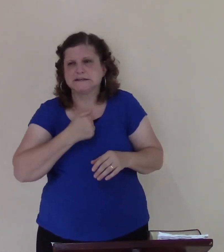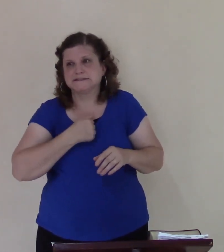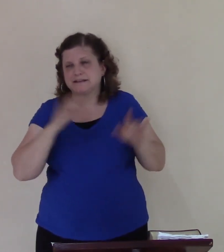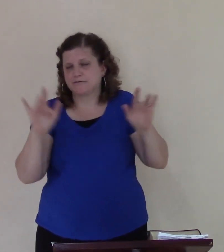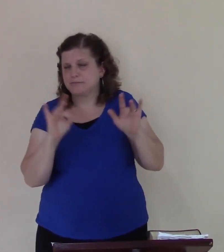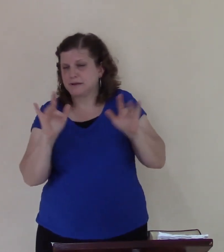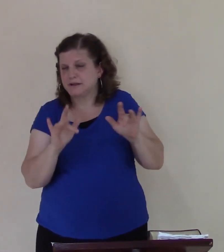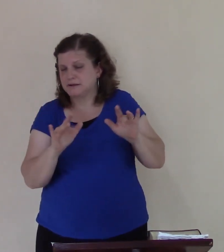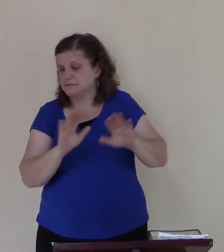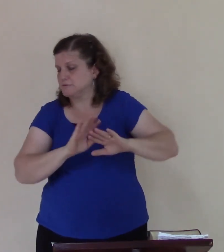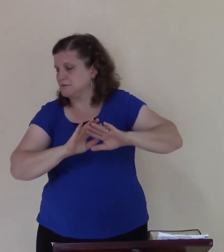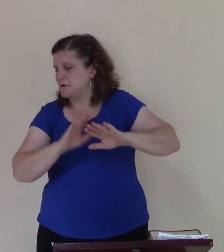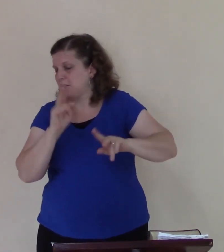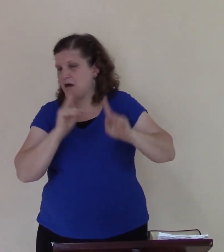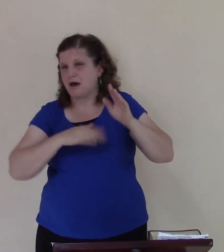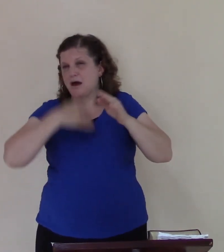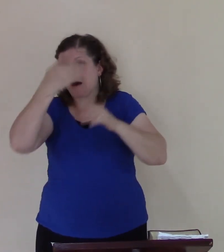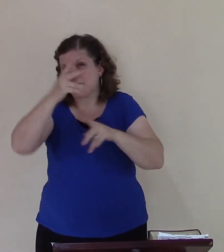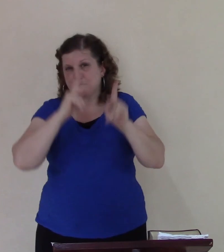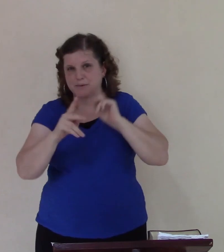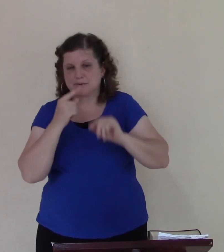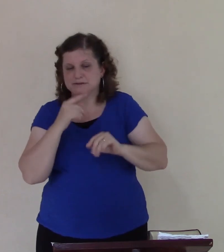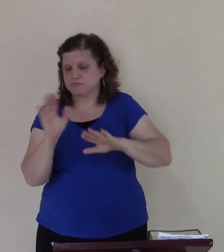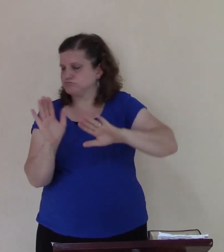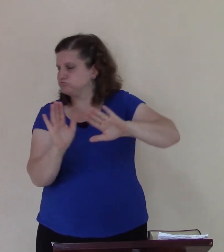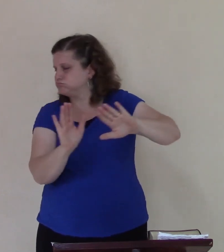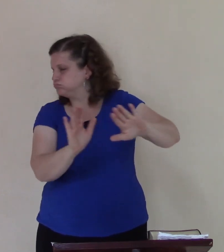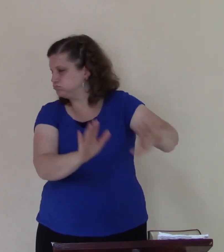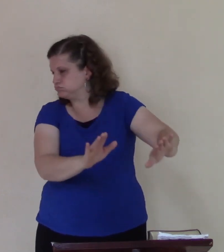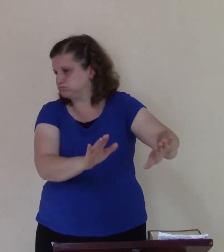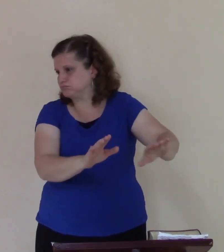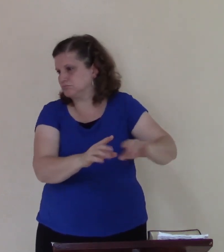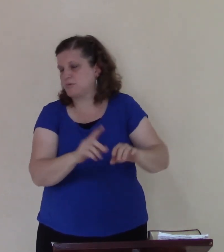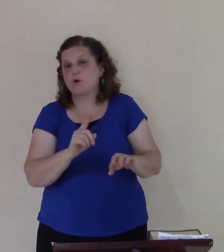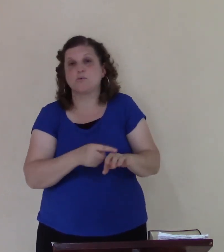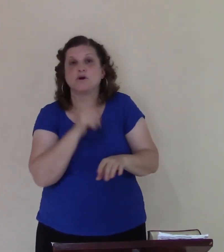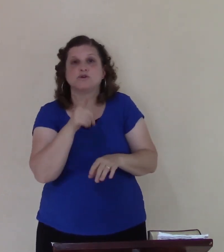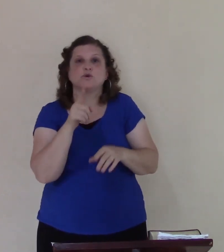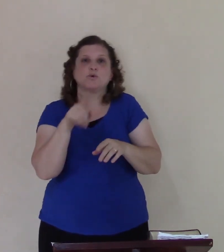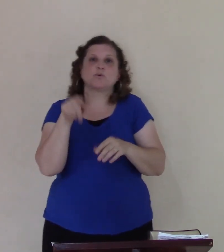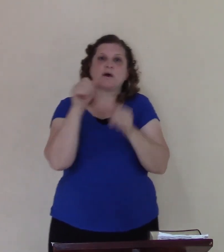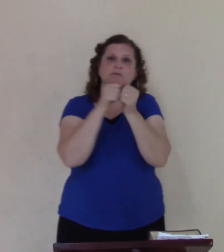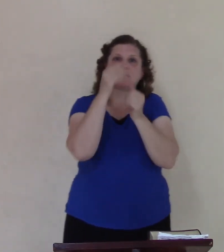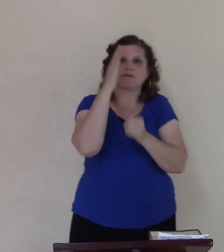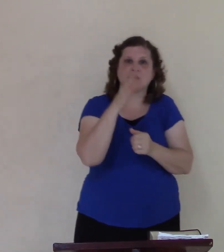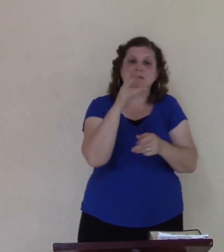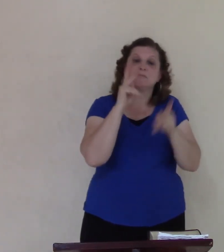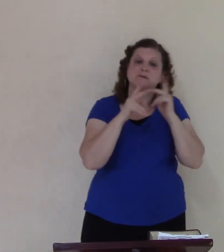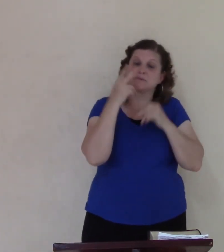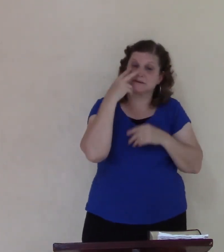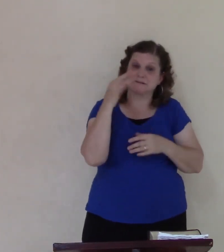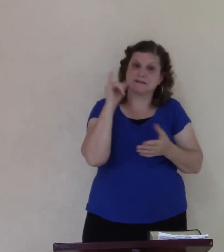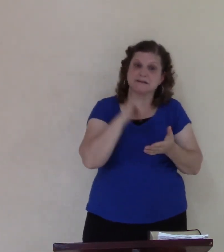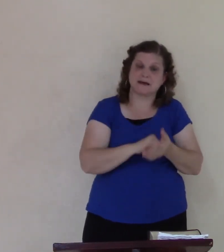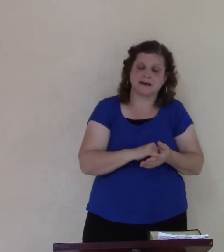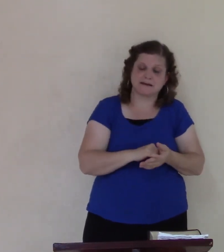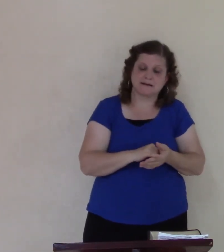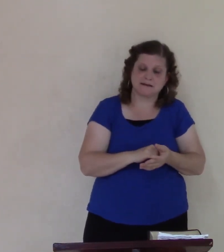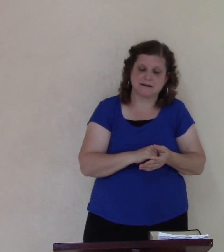that but when you get right with God people will see that also you know I counsel